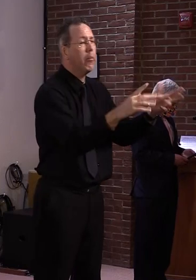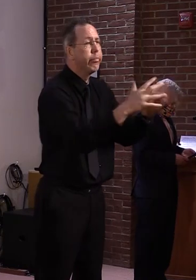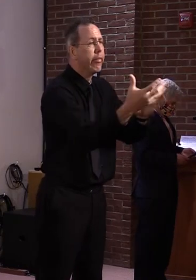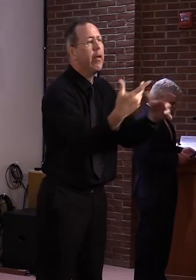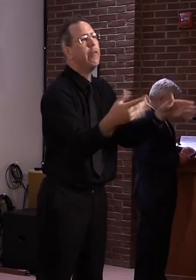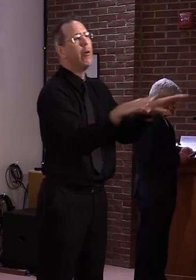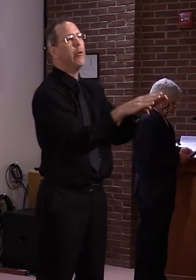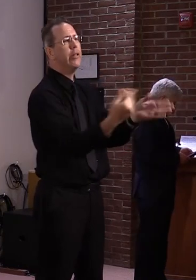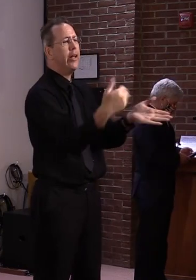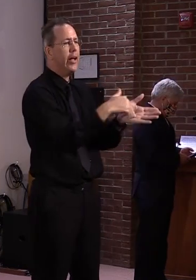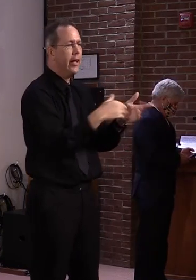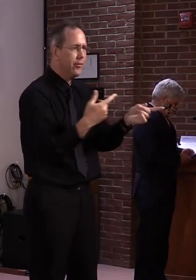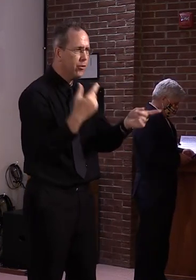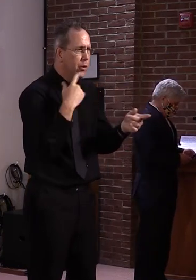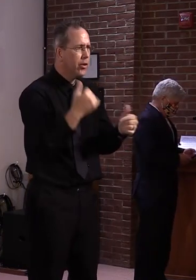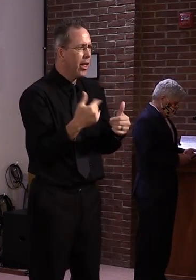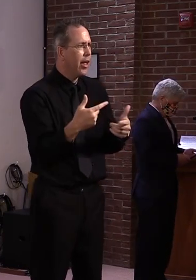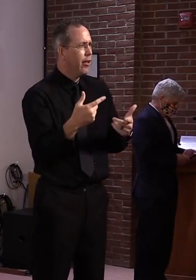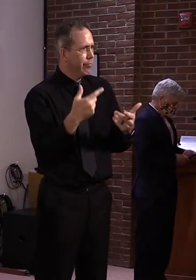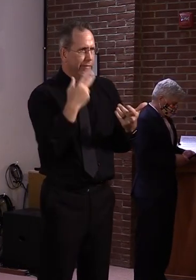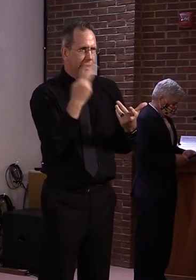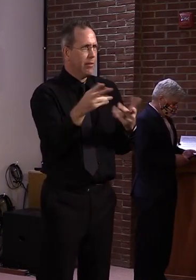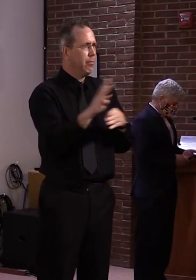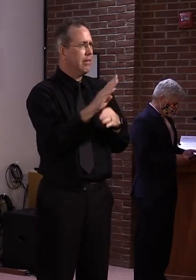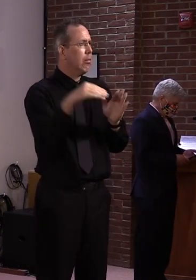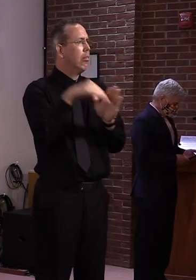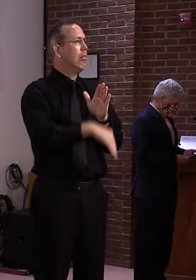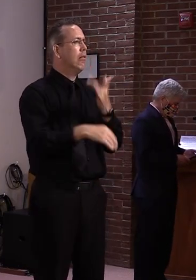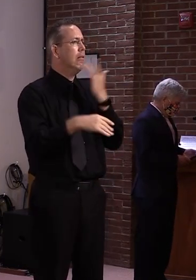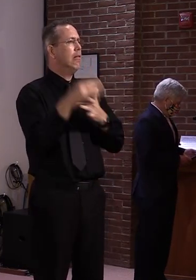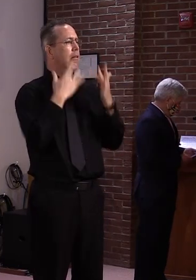I'd rather continue to move forward rather than retreat.